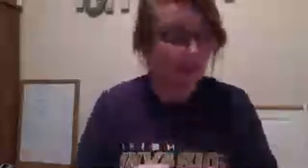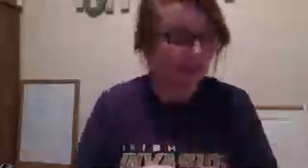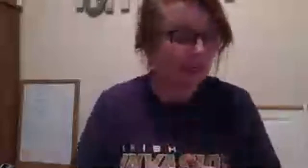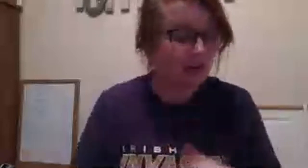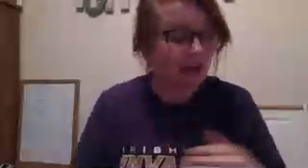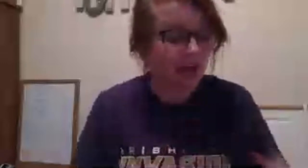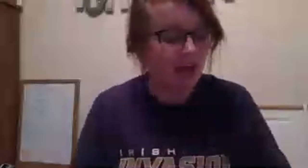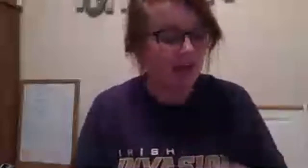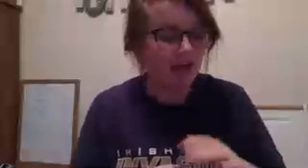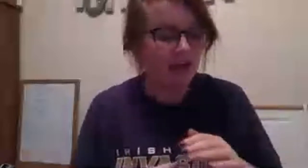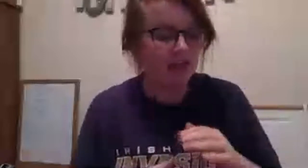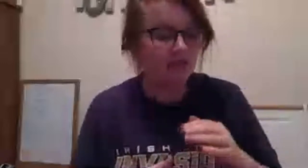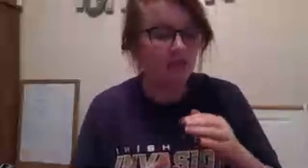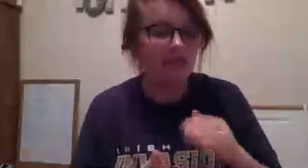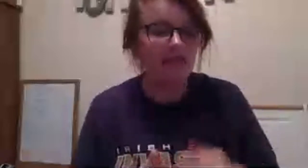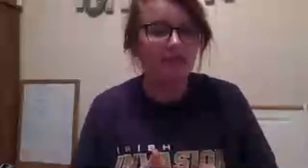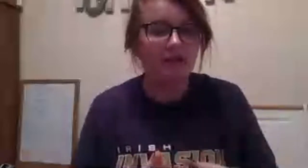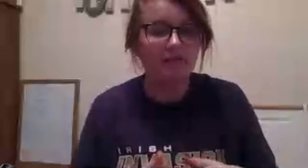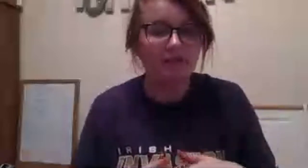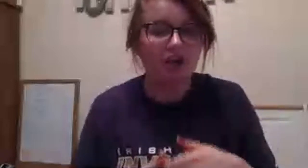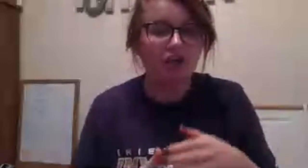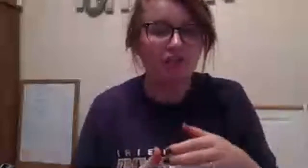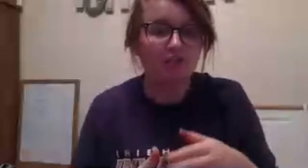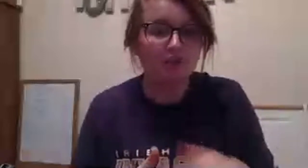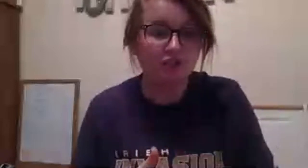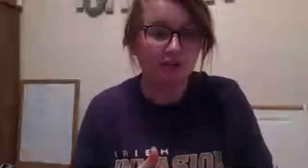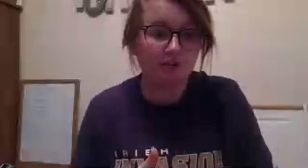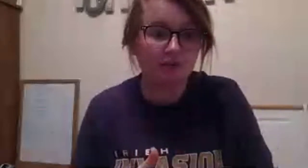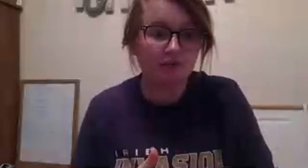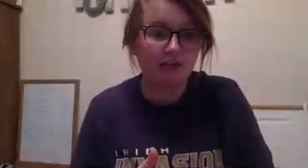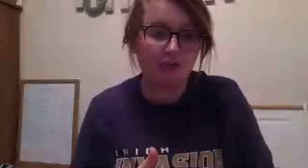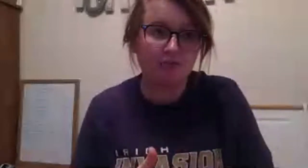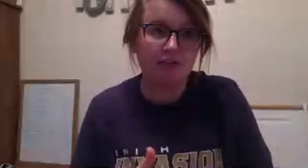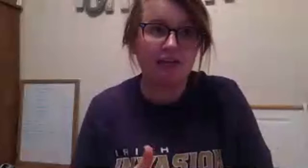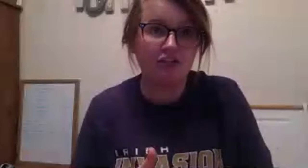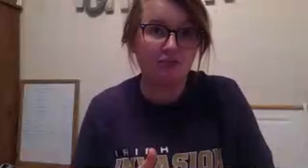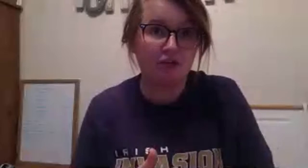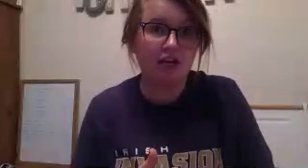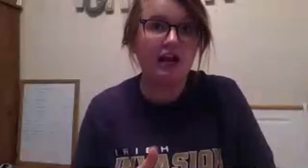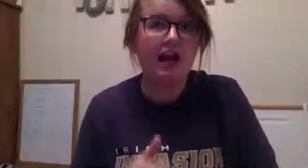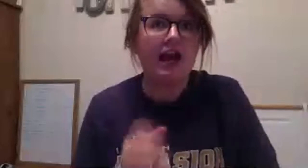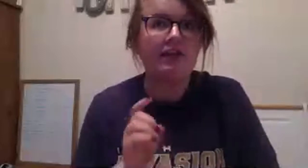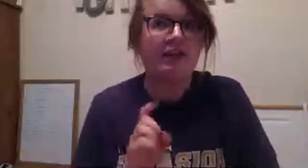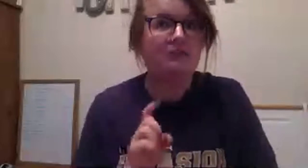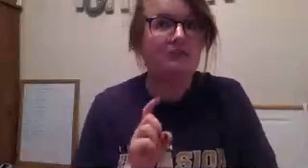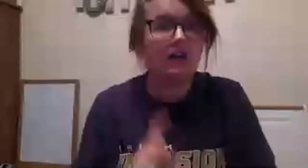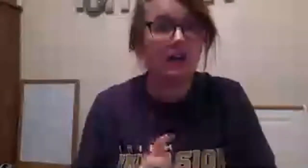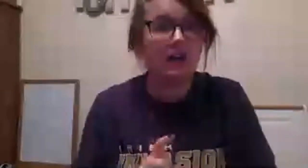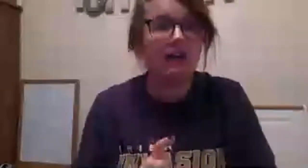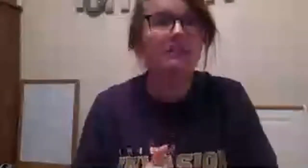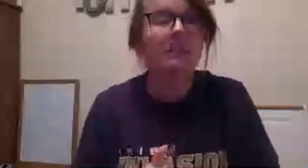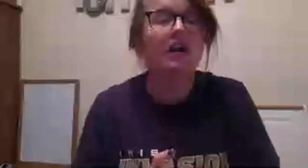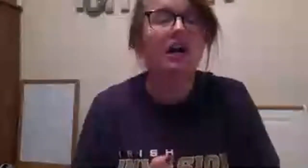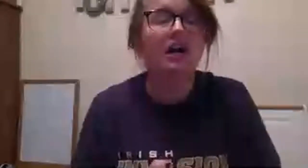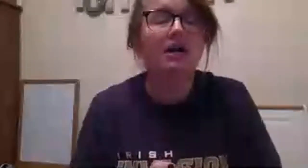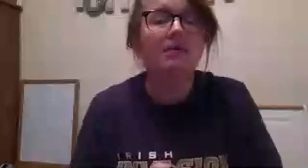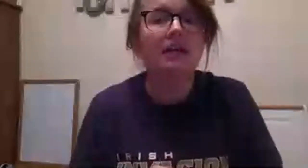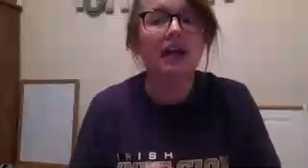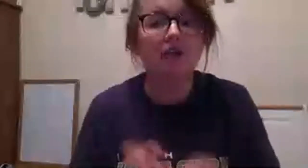and then it ends up being that he becomes archbishop of canterbury and that is because um king henry